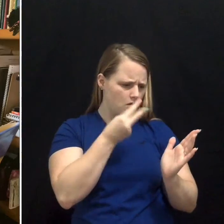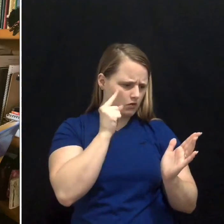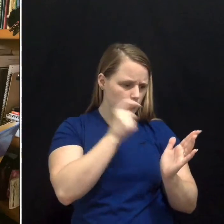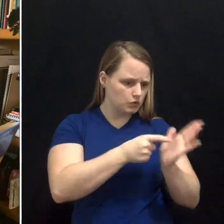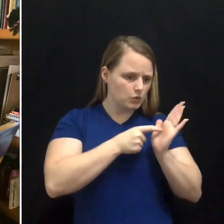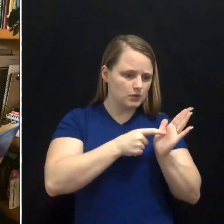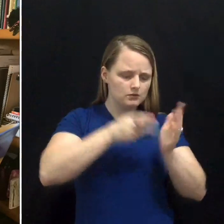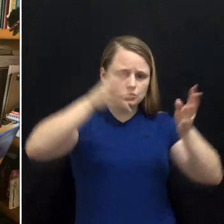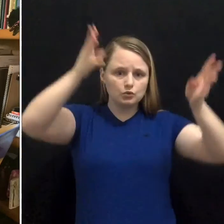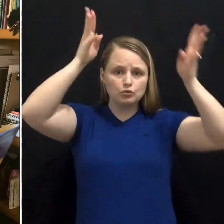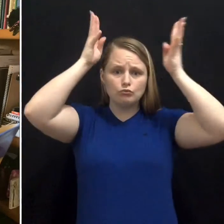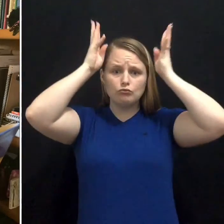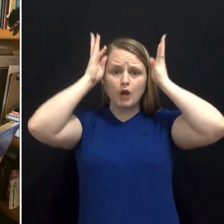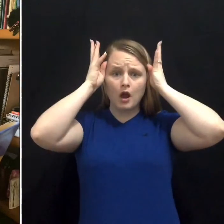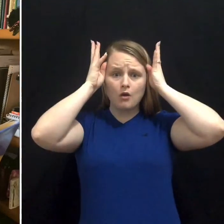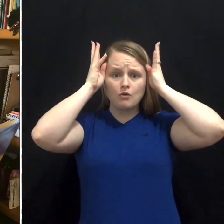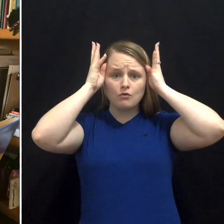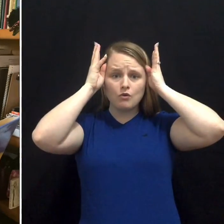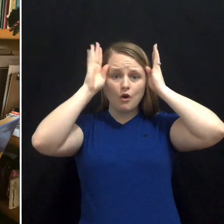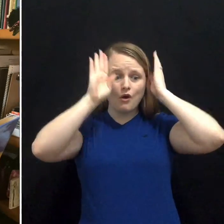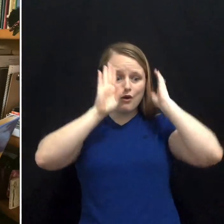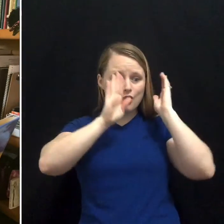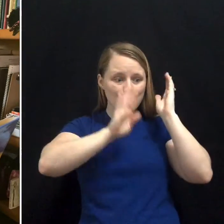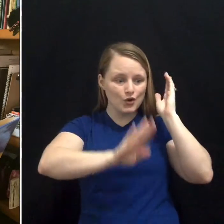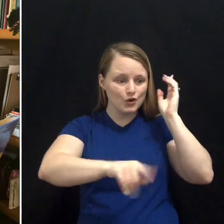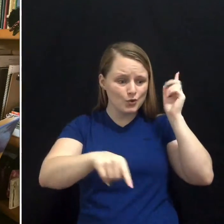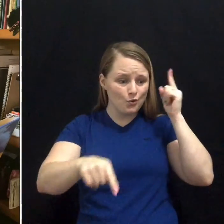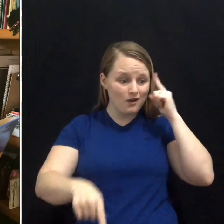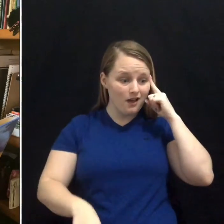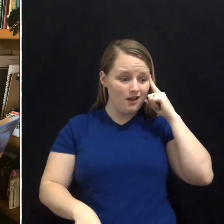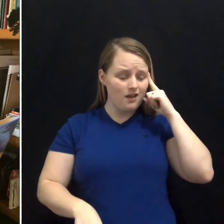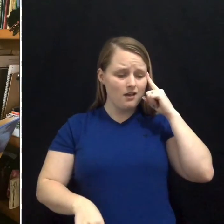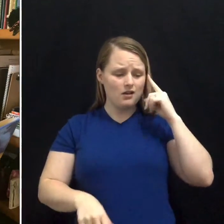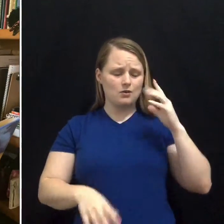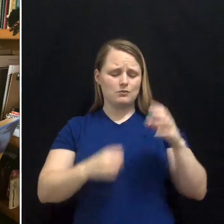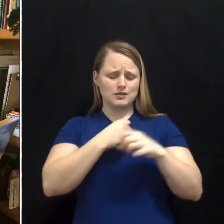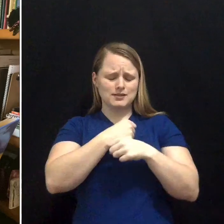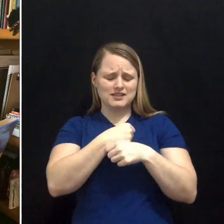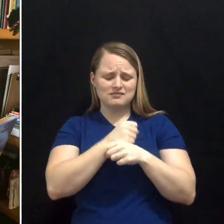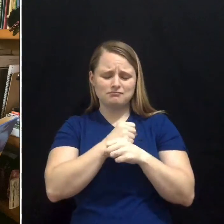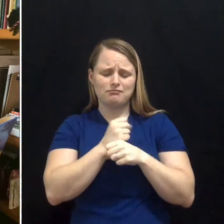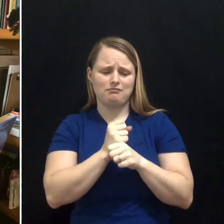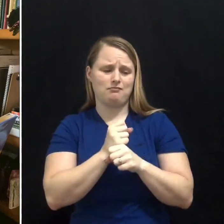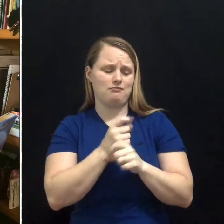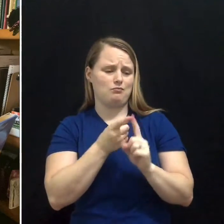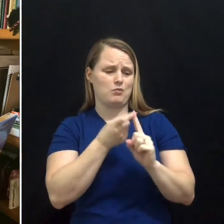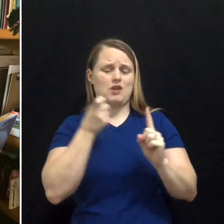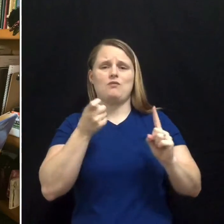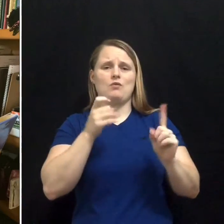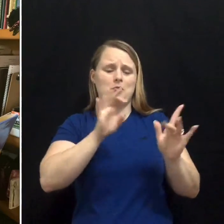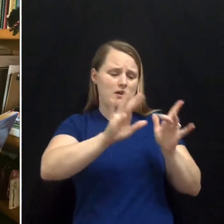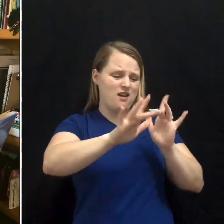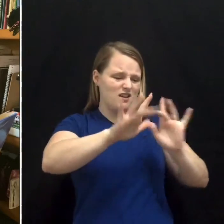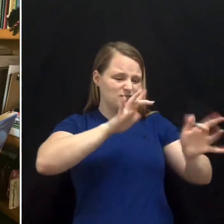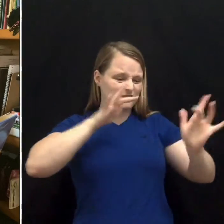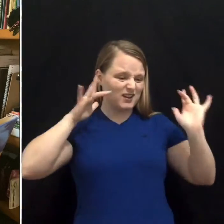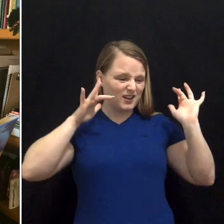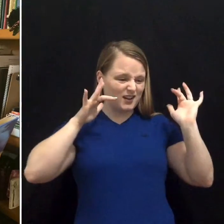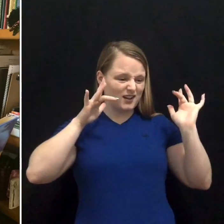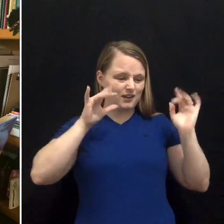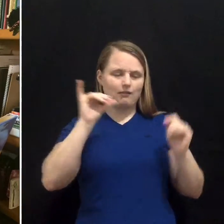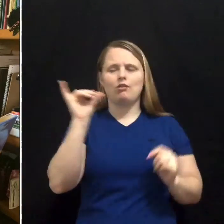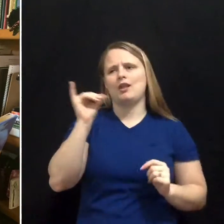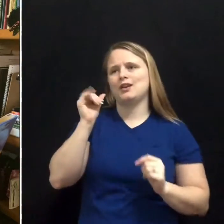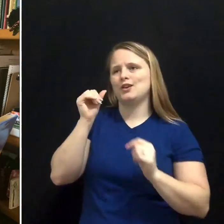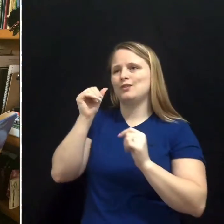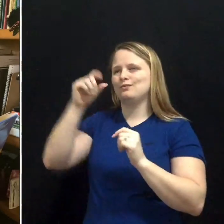top of your head. It was made up of sparkling, glimmering things like moonlight